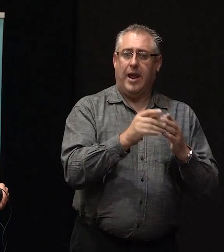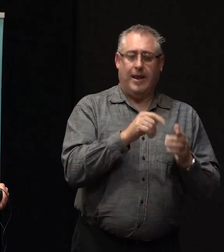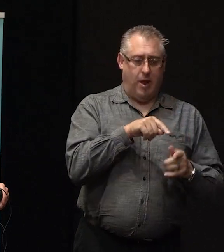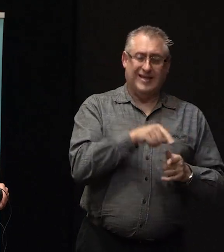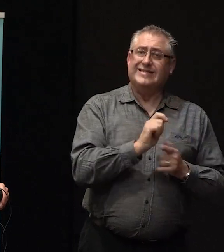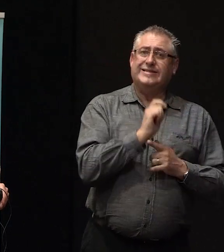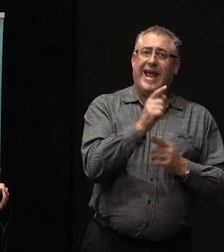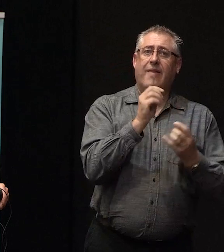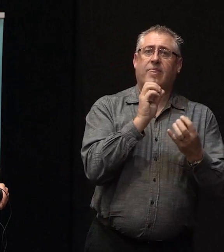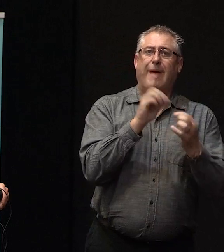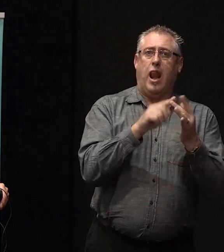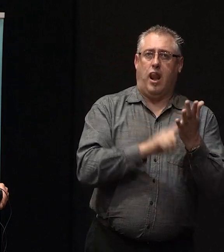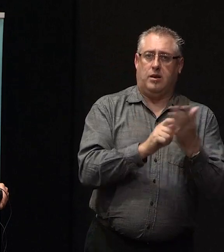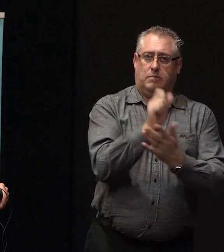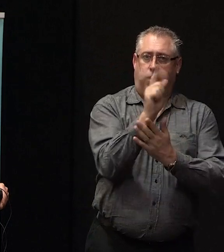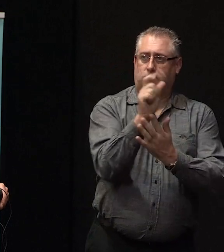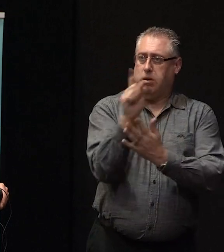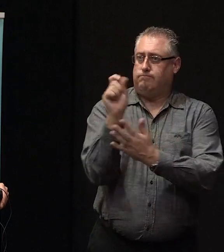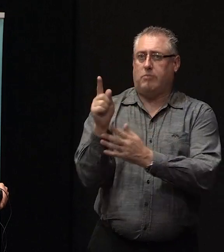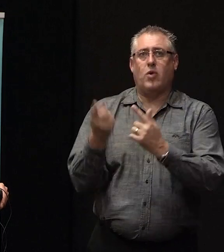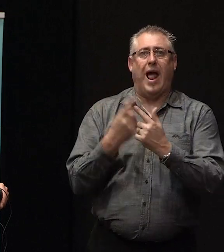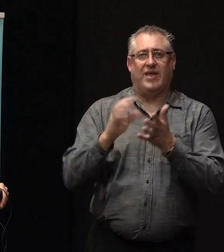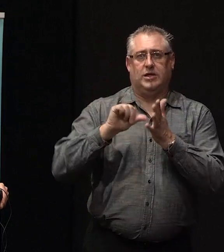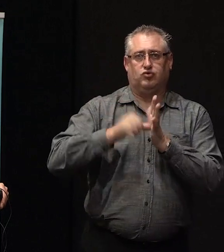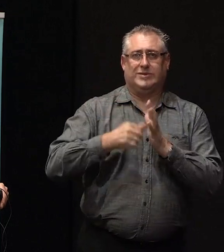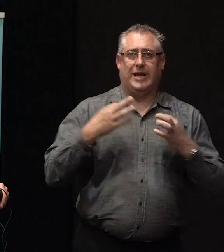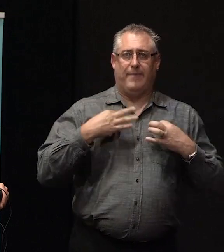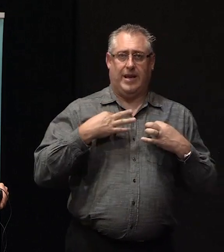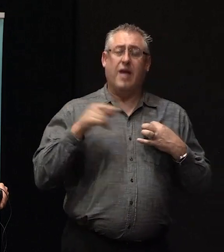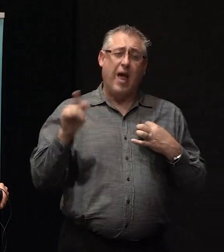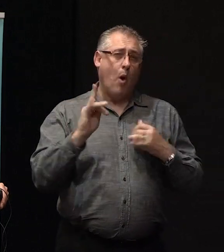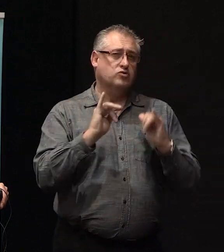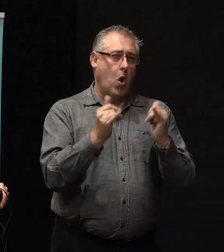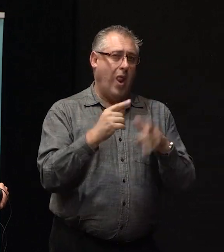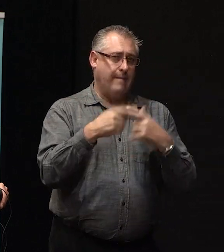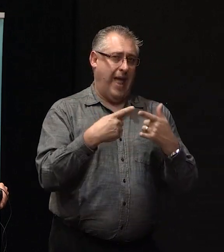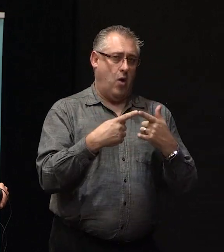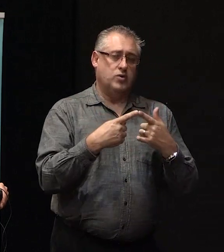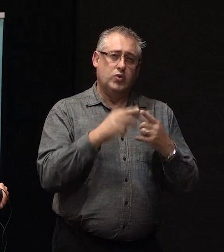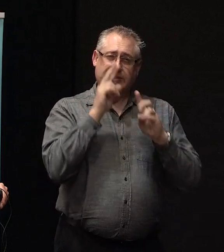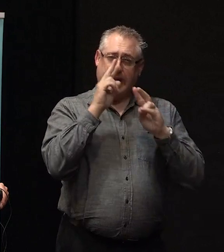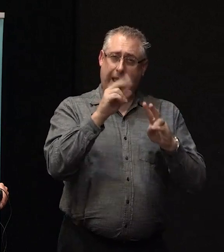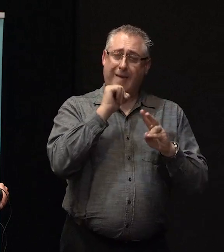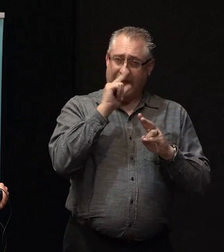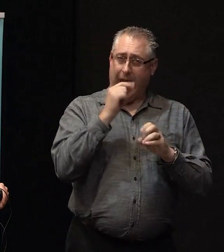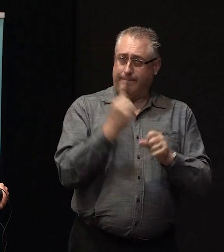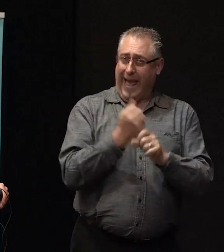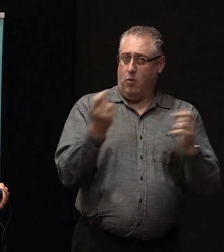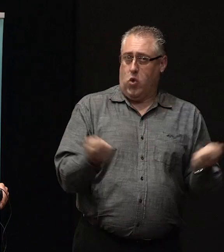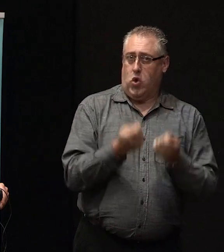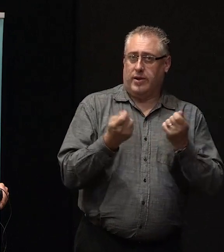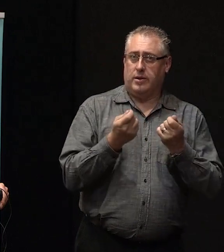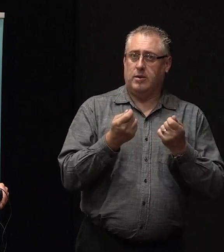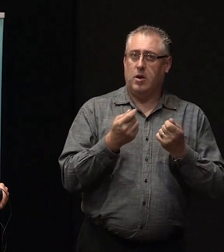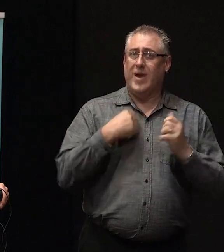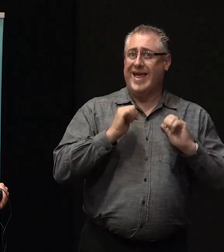for getting the work done. Is that how I understand it? So that's what this trial is about, to see if that can be made to work. And we're going to be